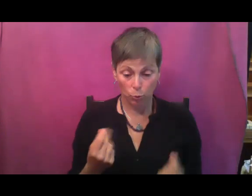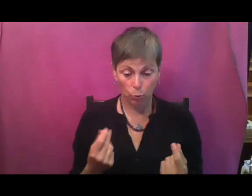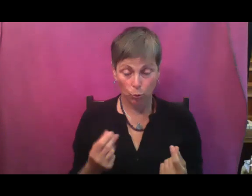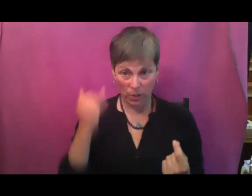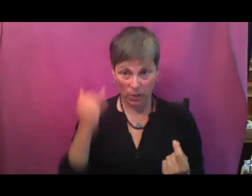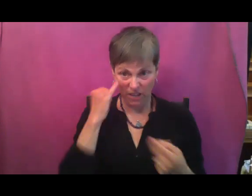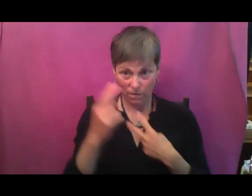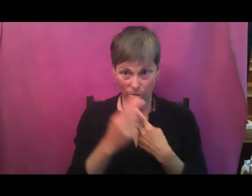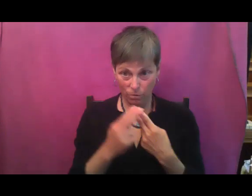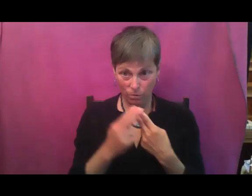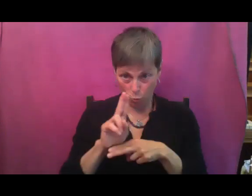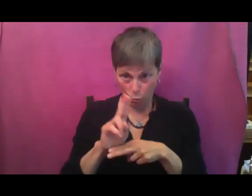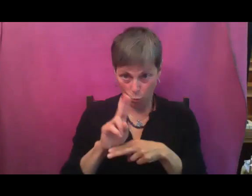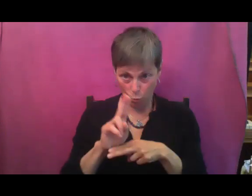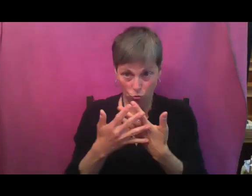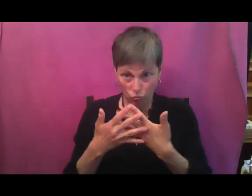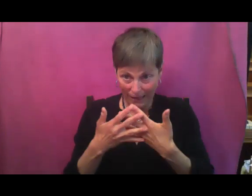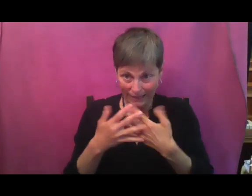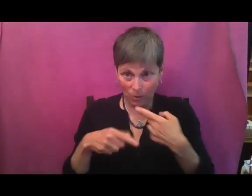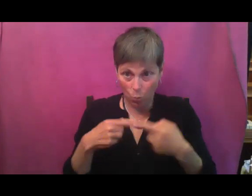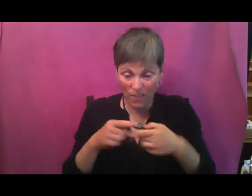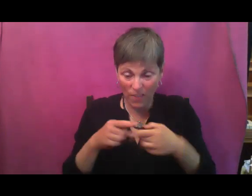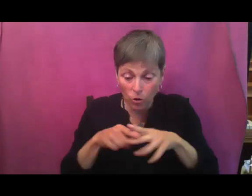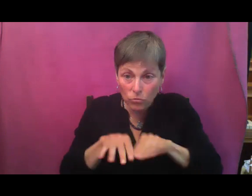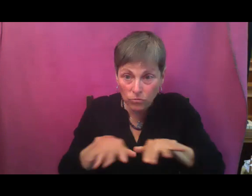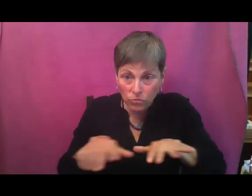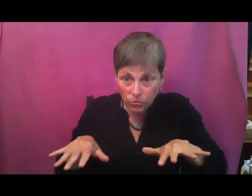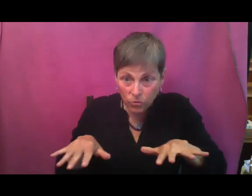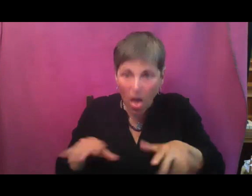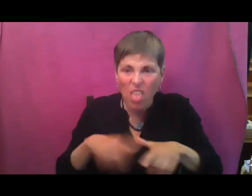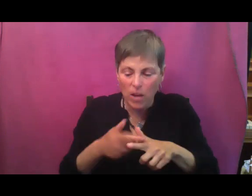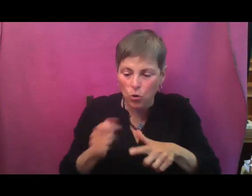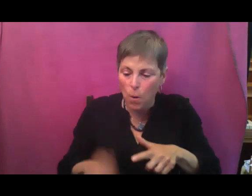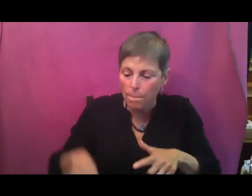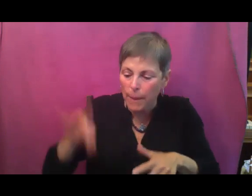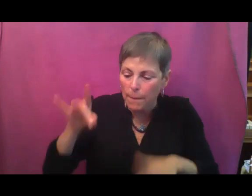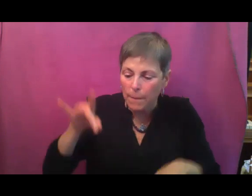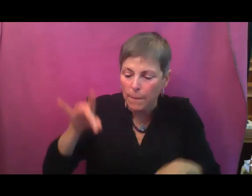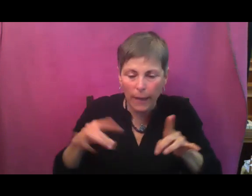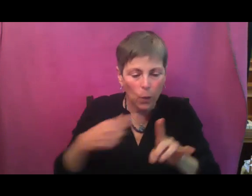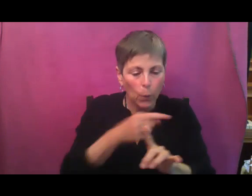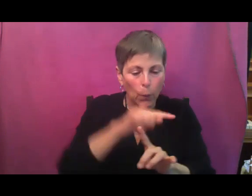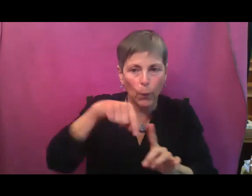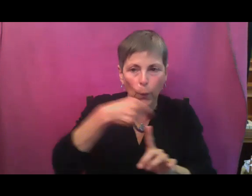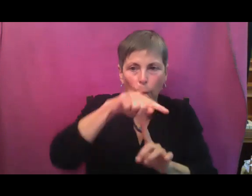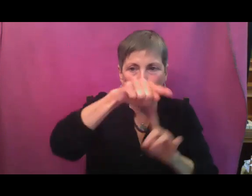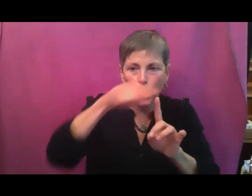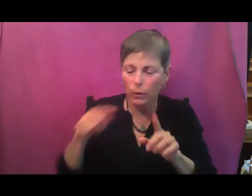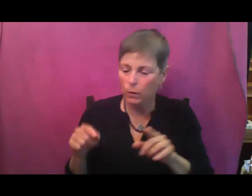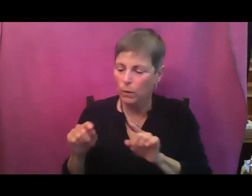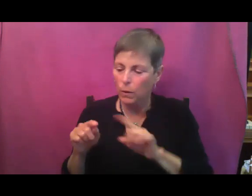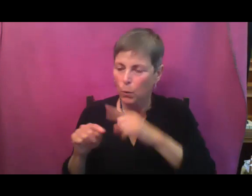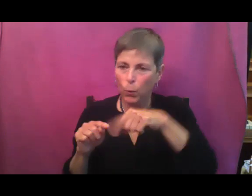as they're beginning to run, lay those leaves on the trellising. Especially, I love hog paneling vertically